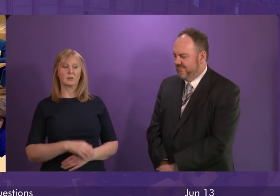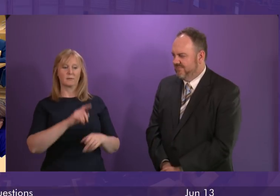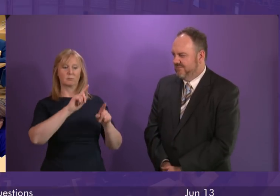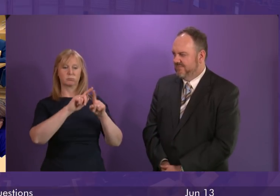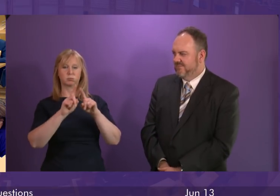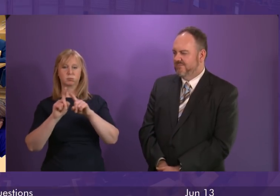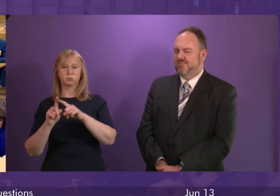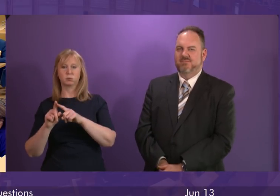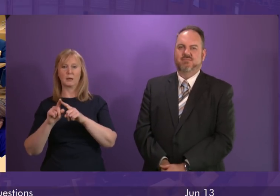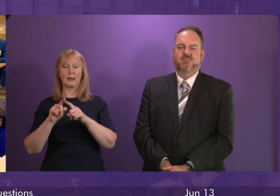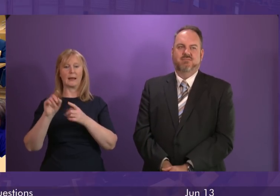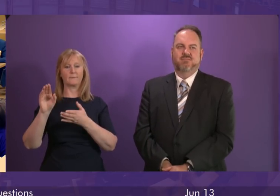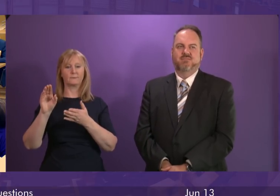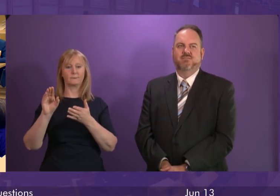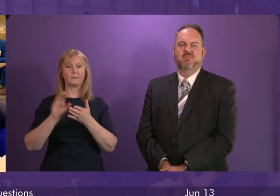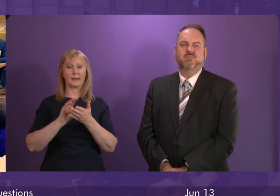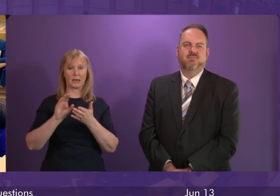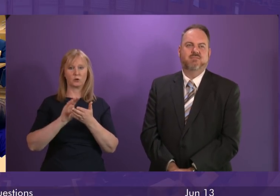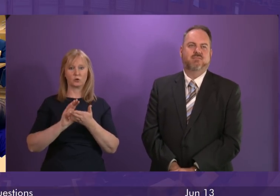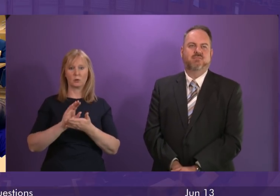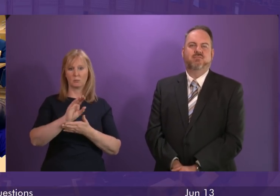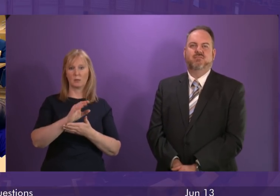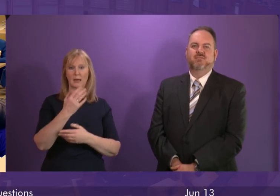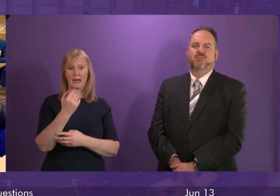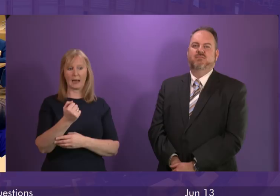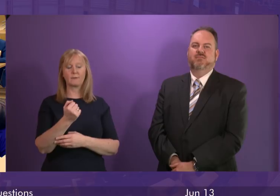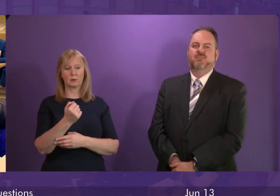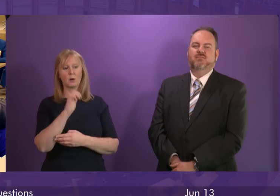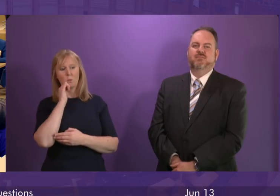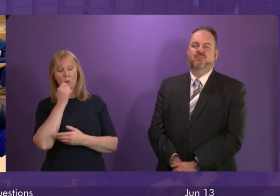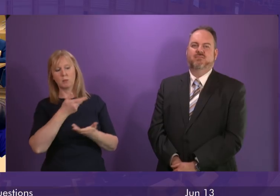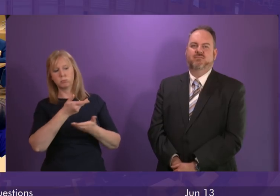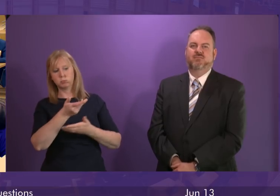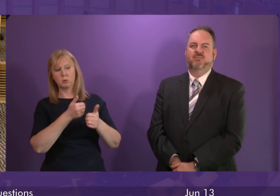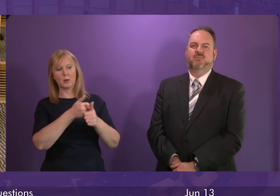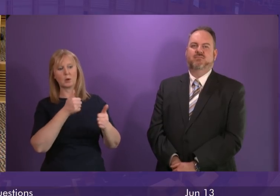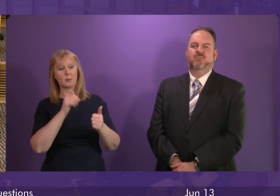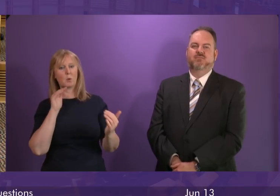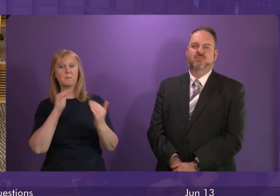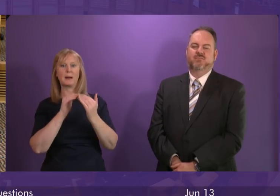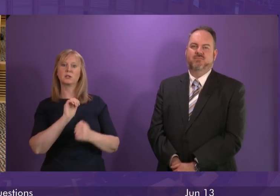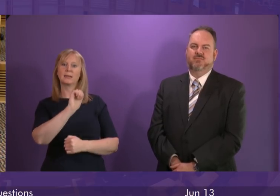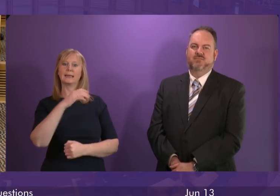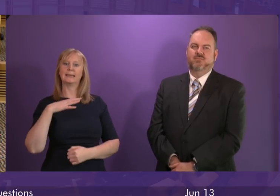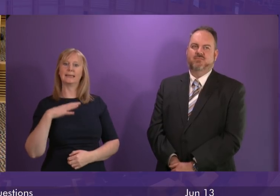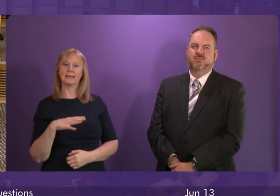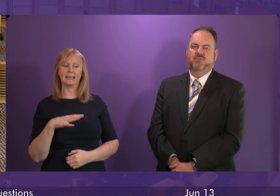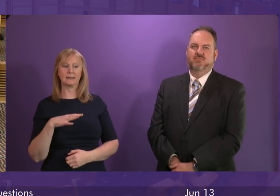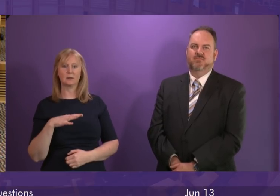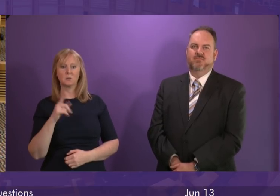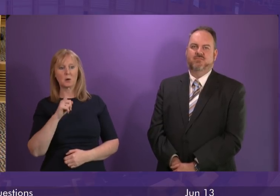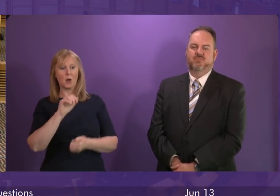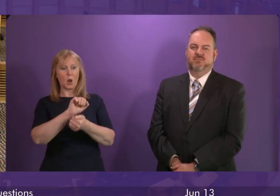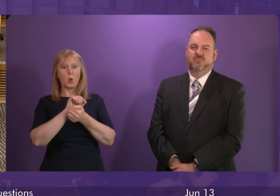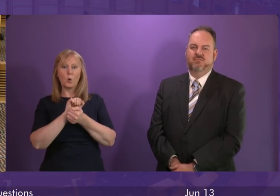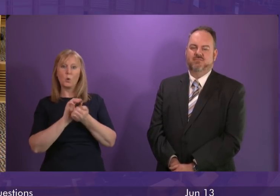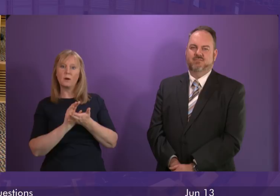of financial interventions that are available and there will be discussions with companies about what suits their business needs most whether that is loan funding or other